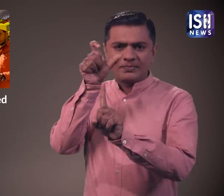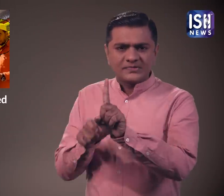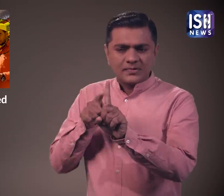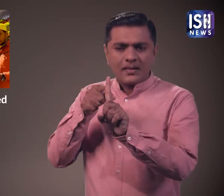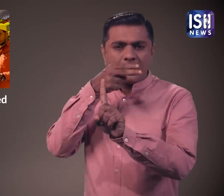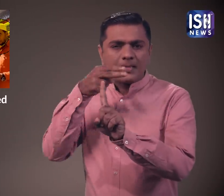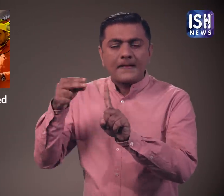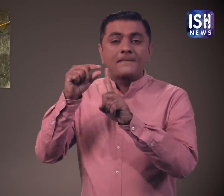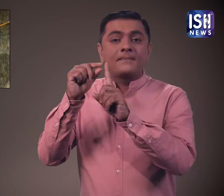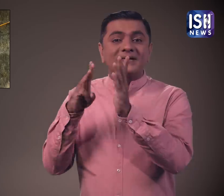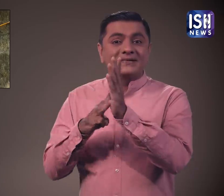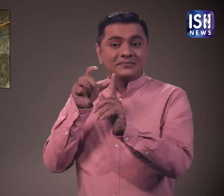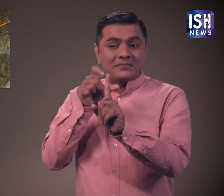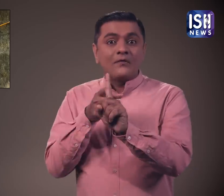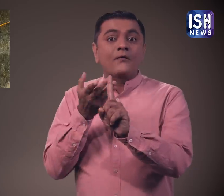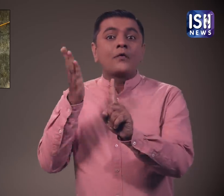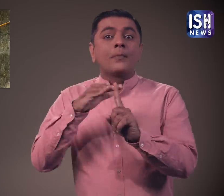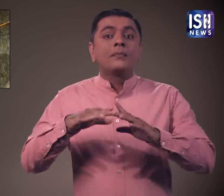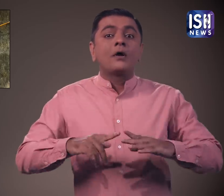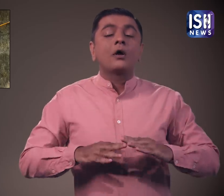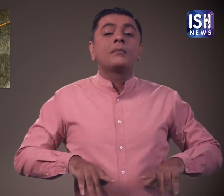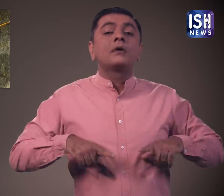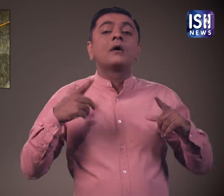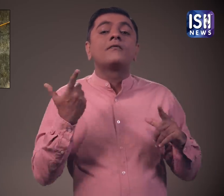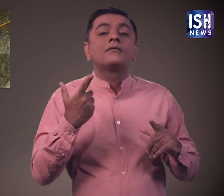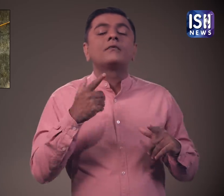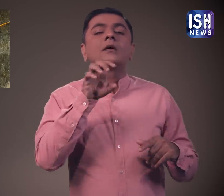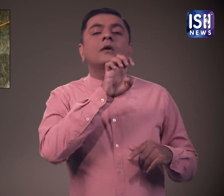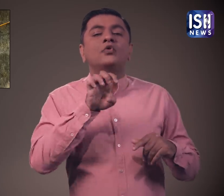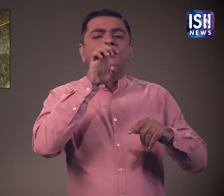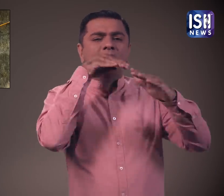Pedro Mota is a man from the Netherlands in Europe.